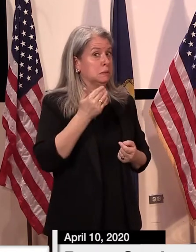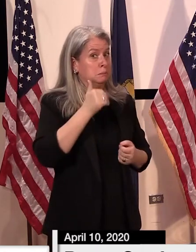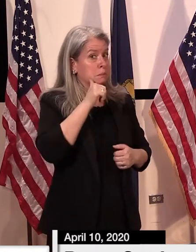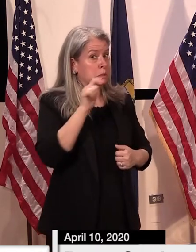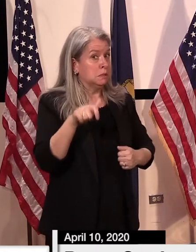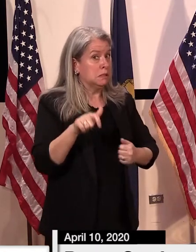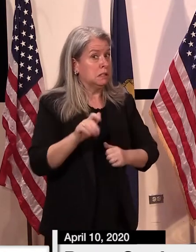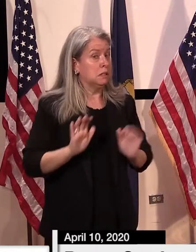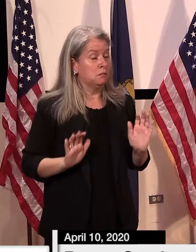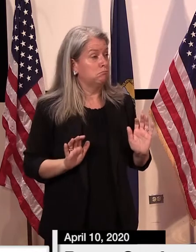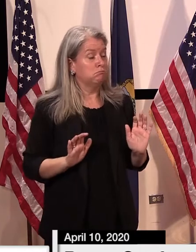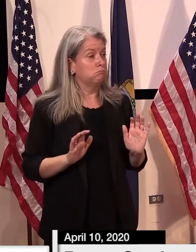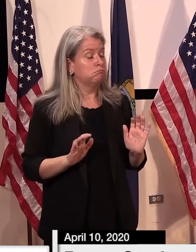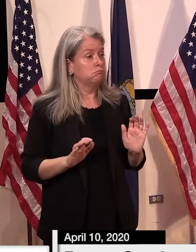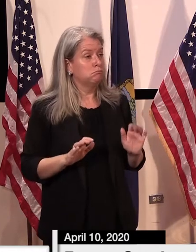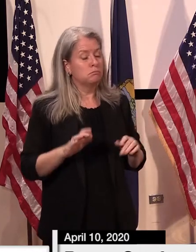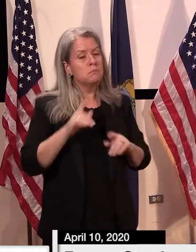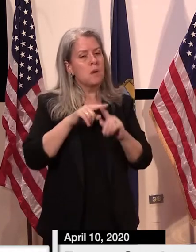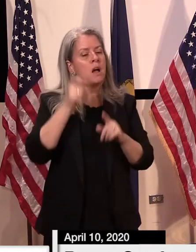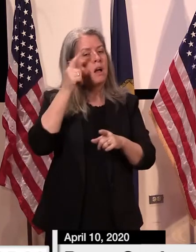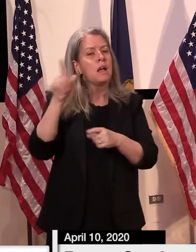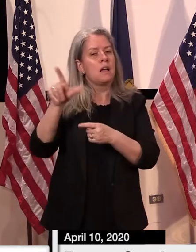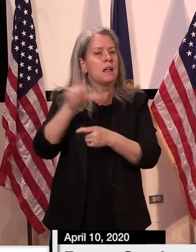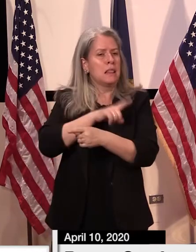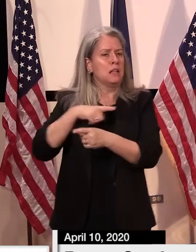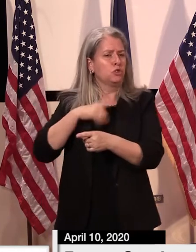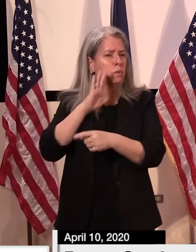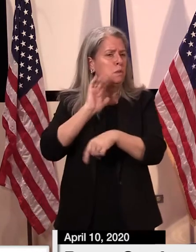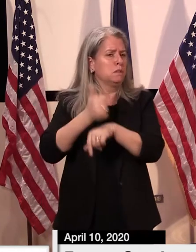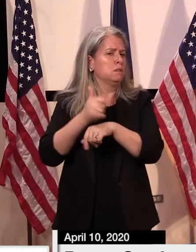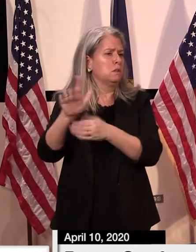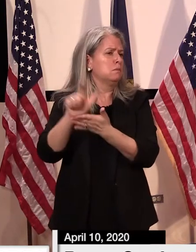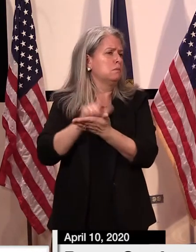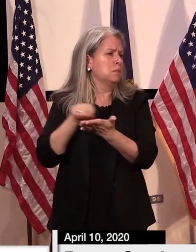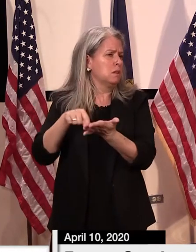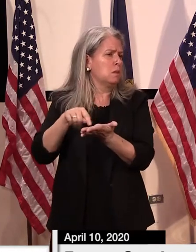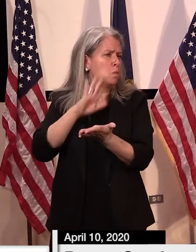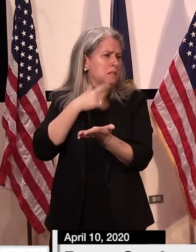we'll continue to work with the legislature. And we haven't seen the need at this point.